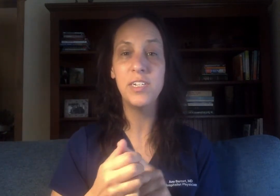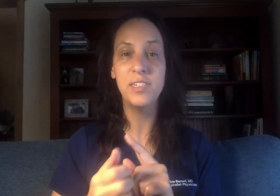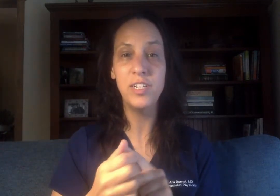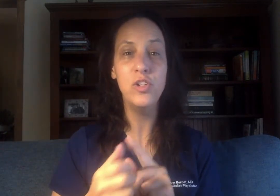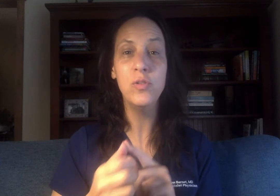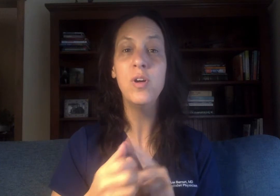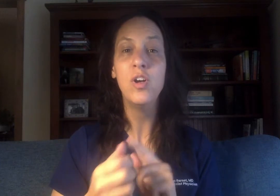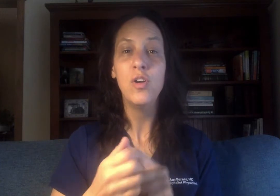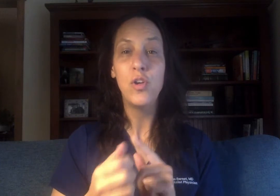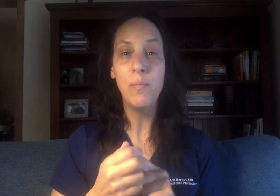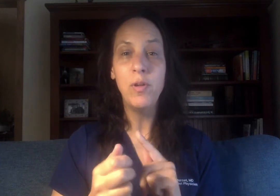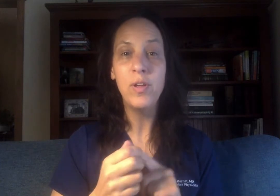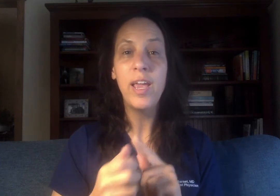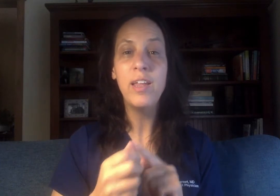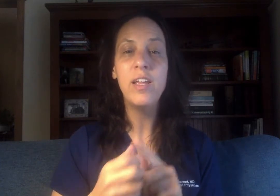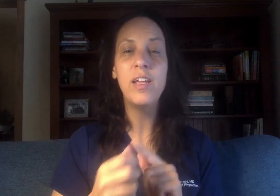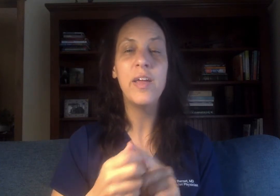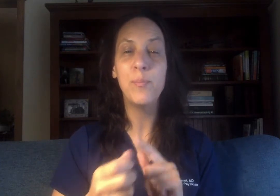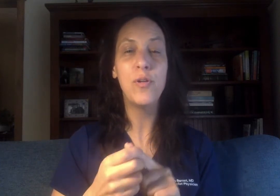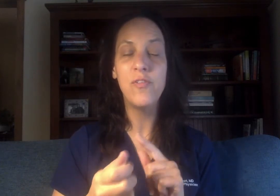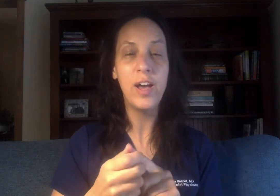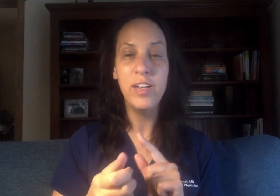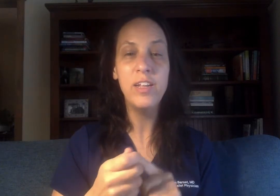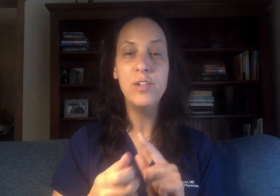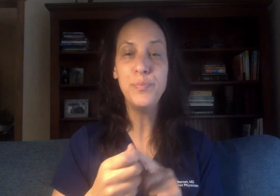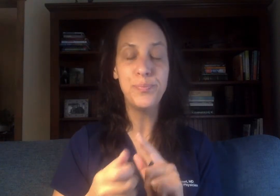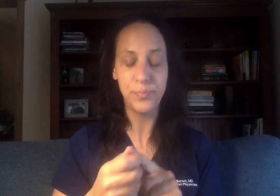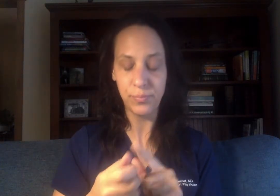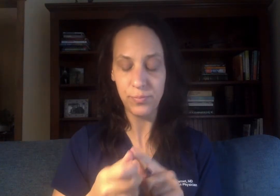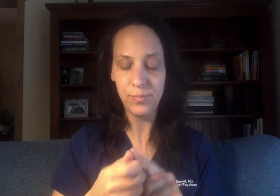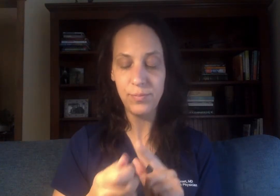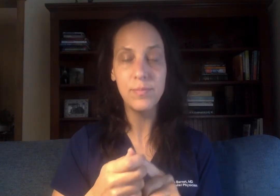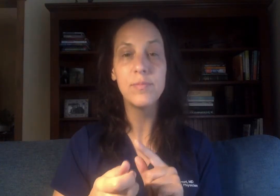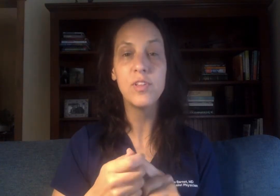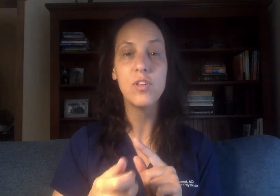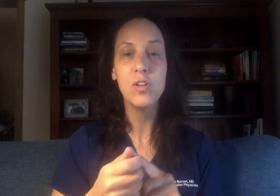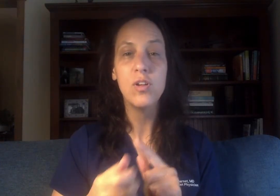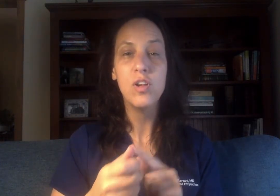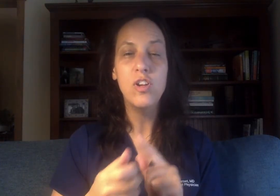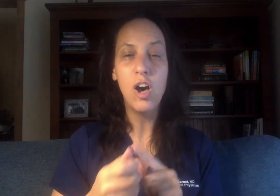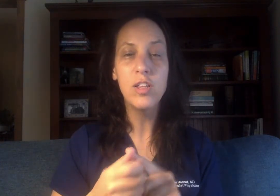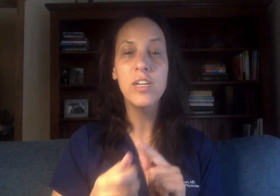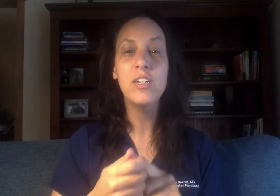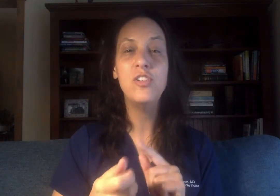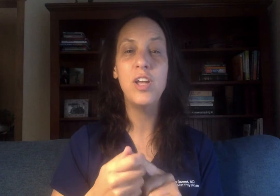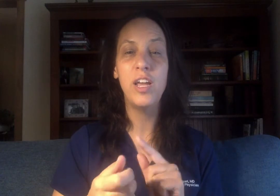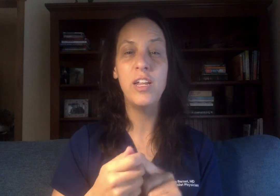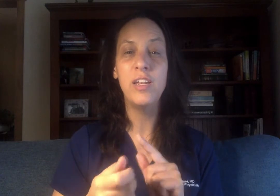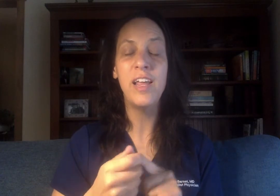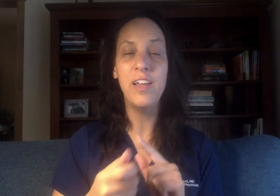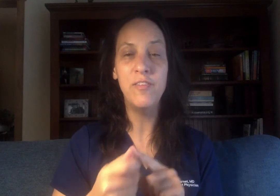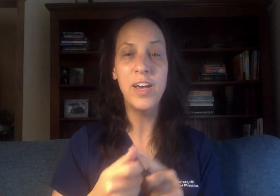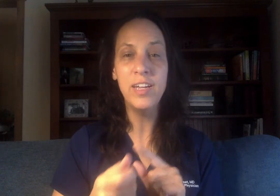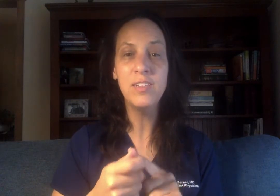continue communicating and providing knowledge and advice